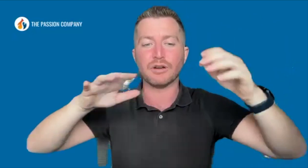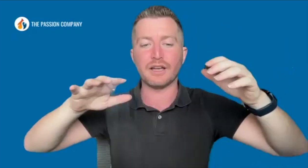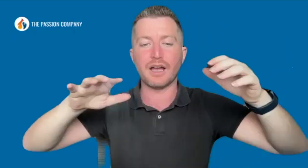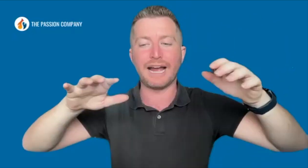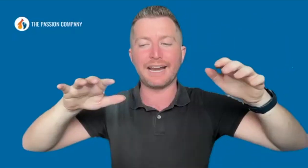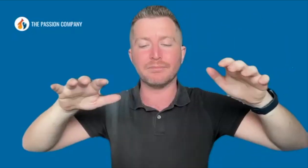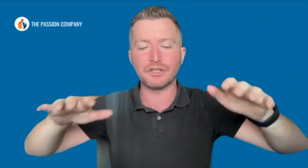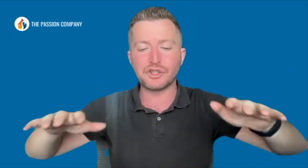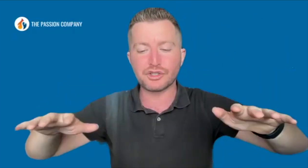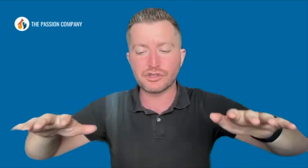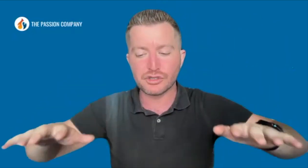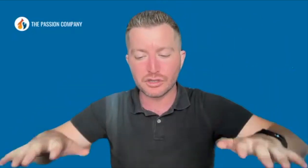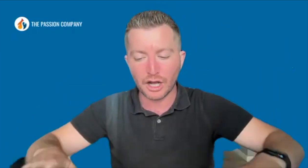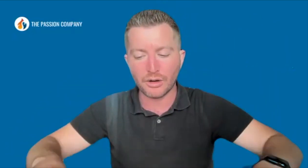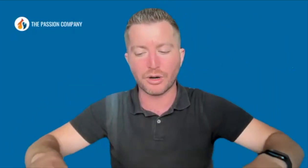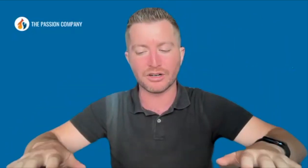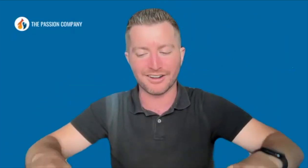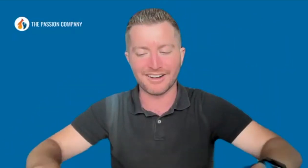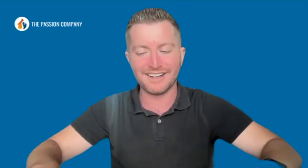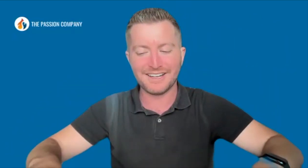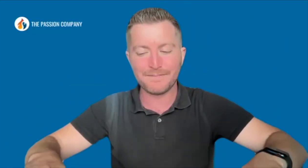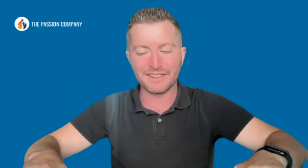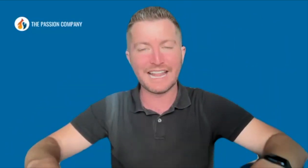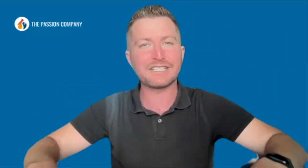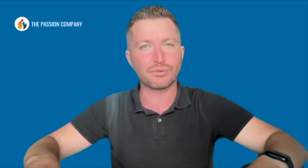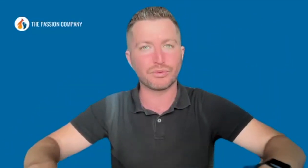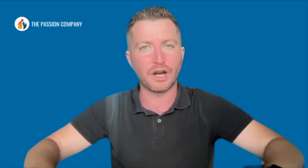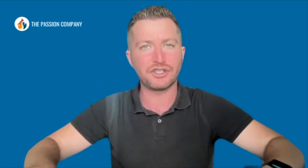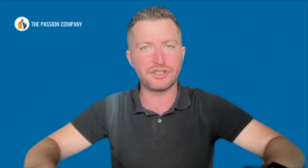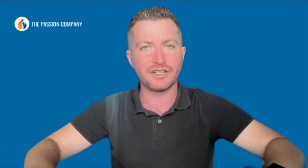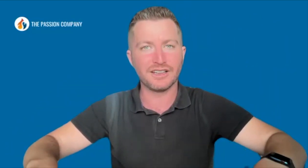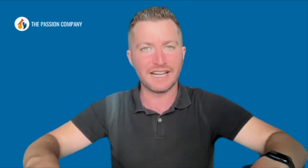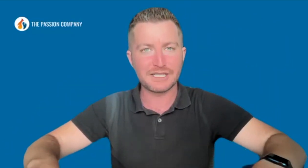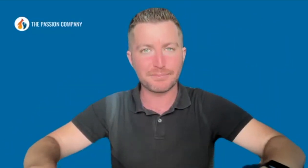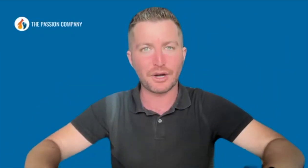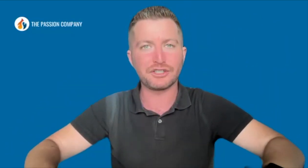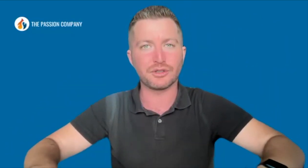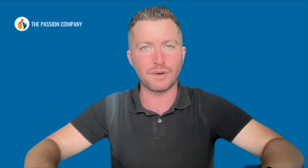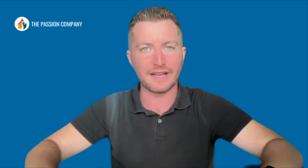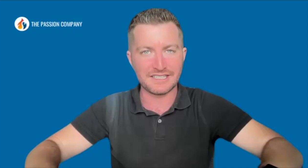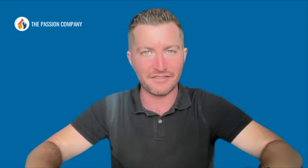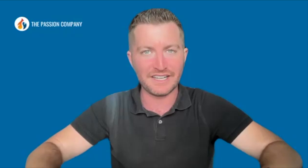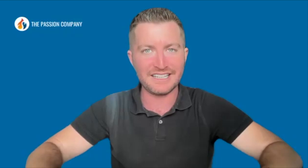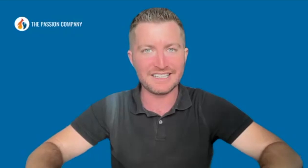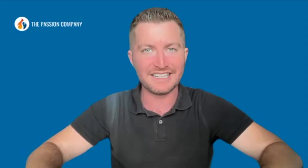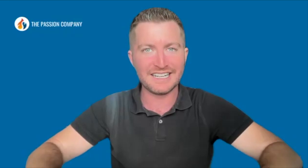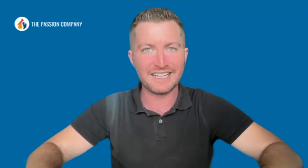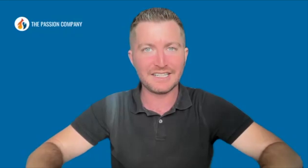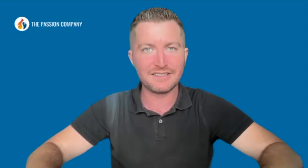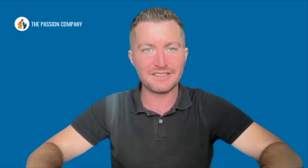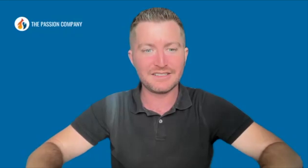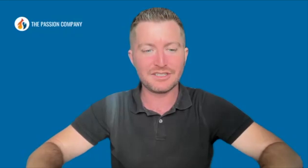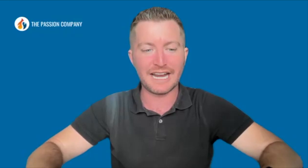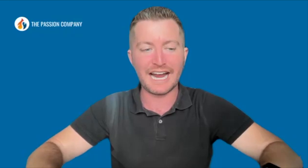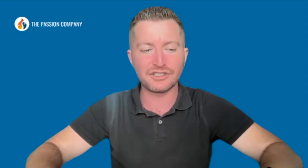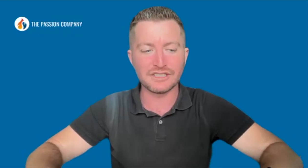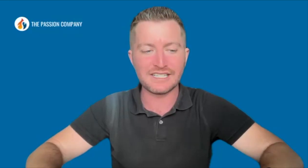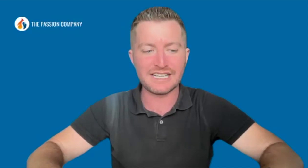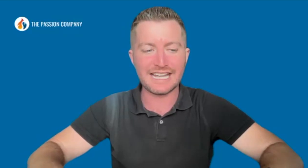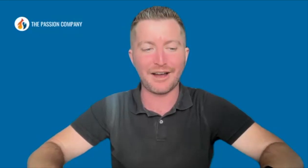at a much slower, less rushed, less pressured relativity to actually see how